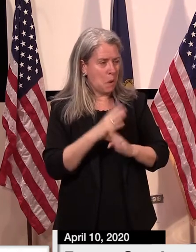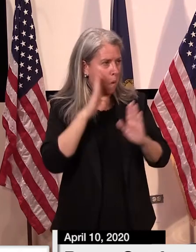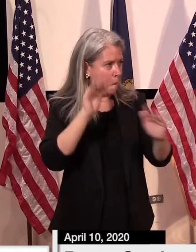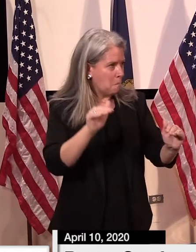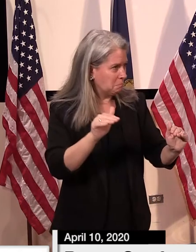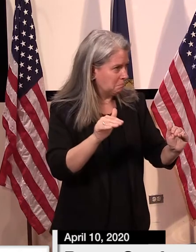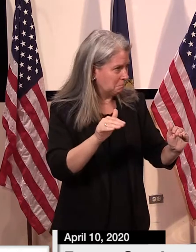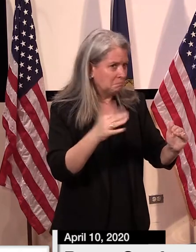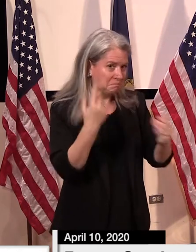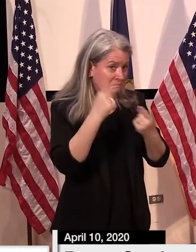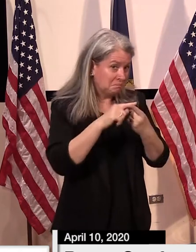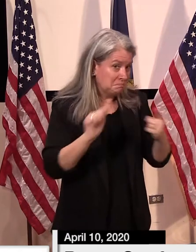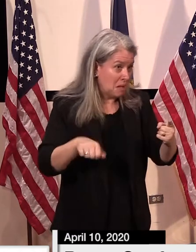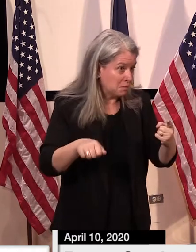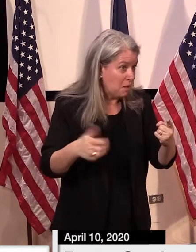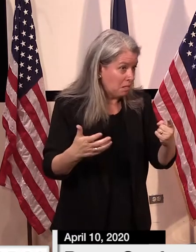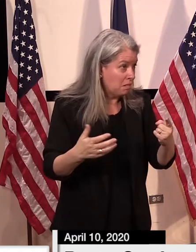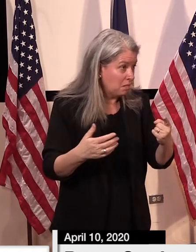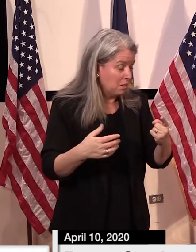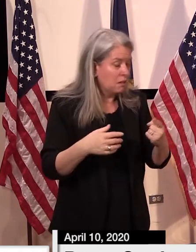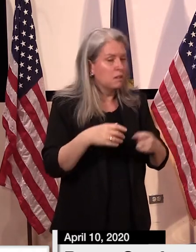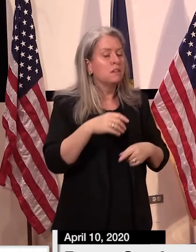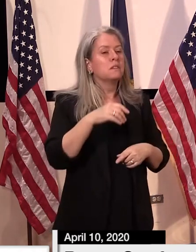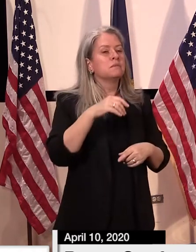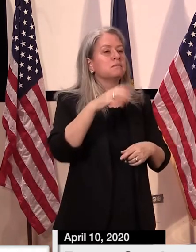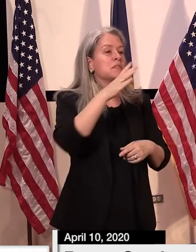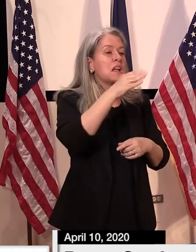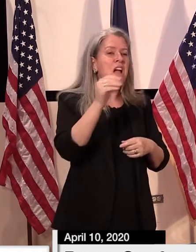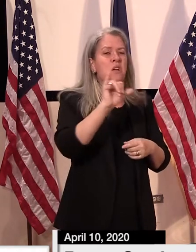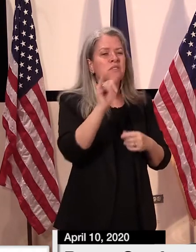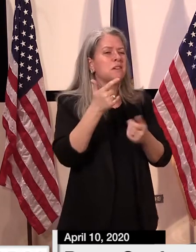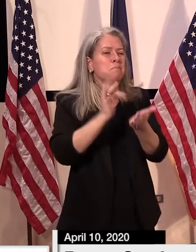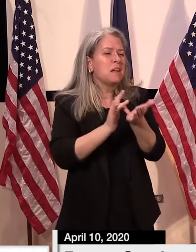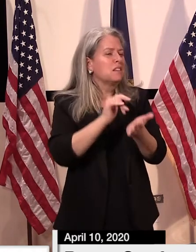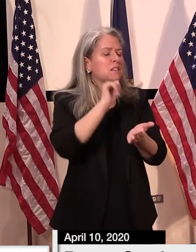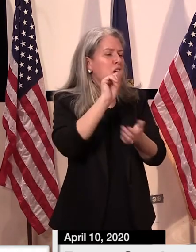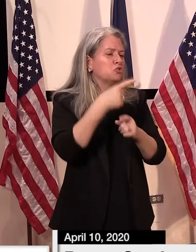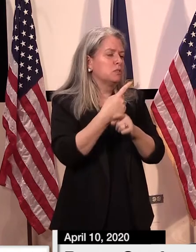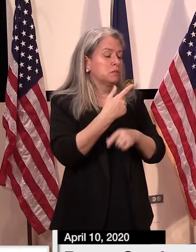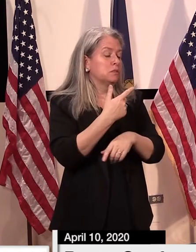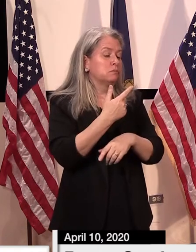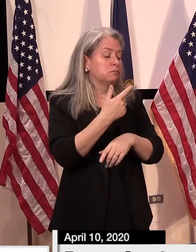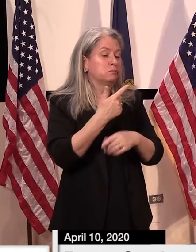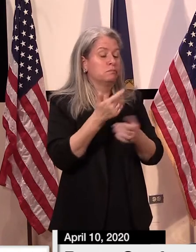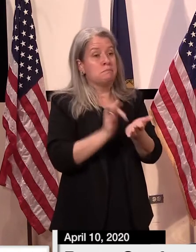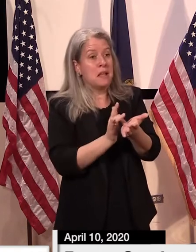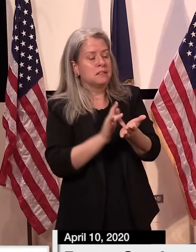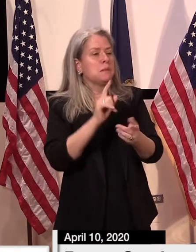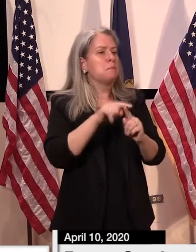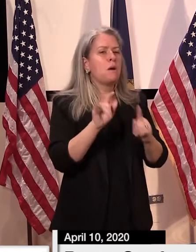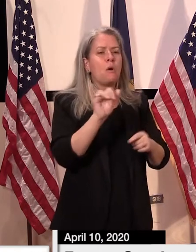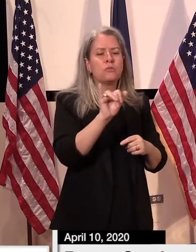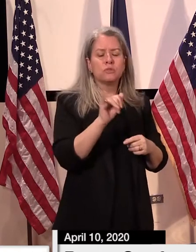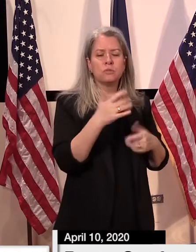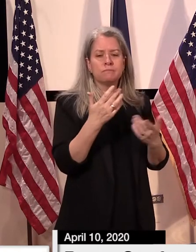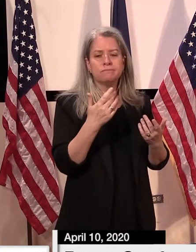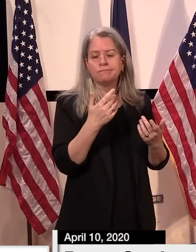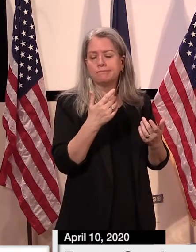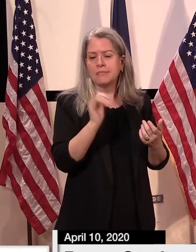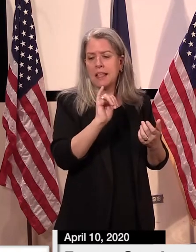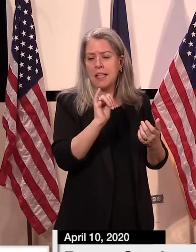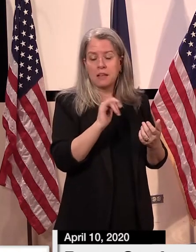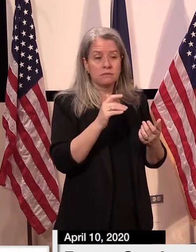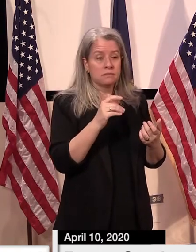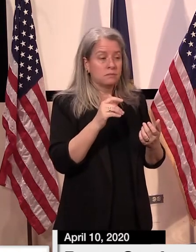population. And I'll include in that list of medication not just traditional medicines, but also the question